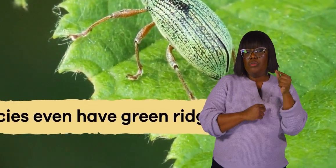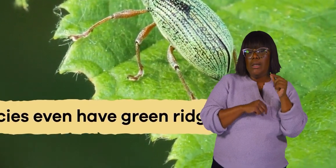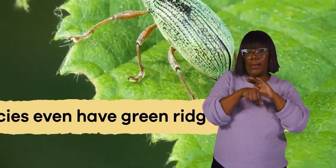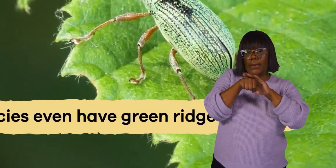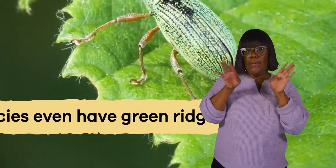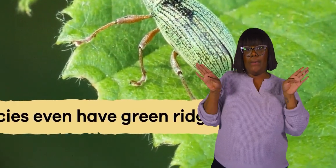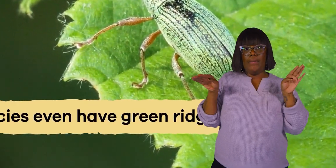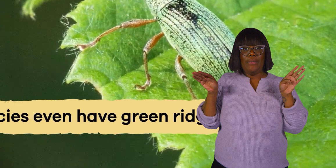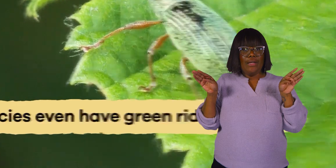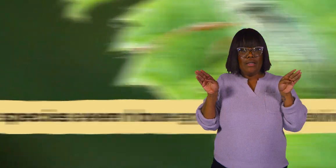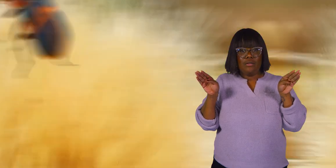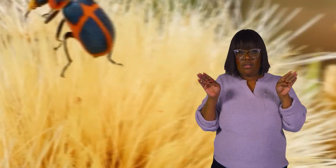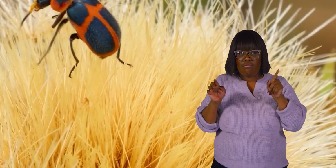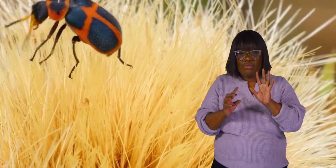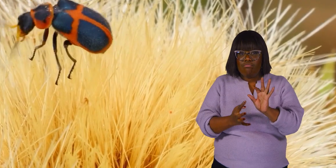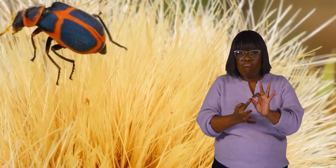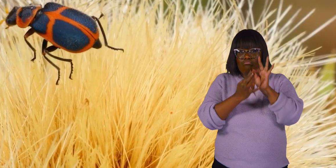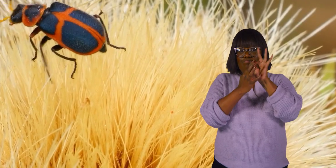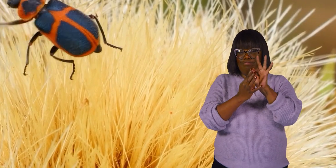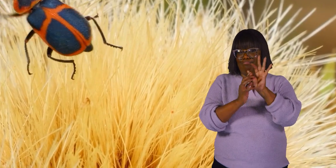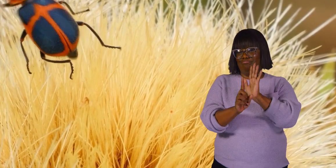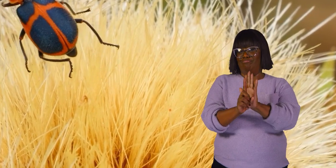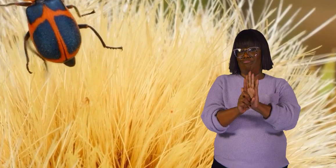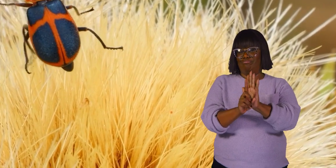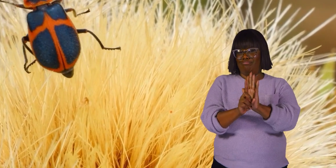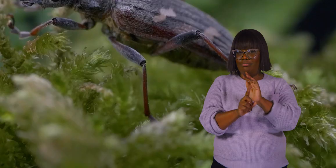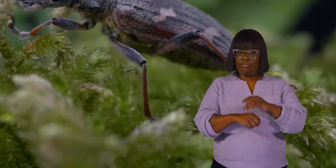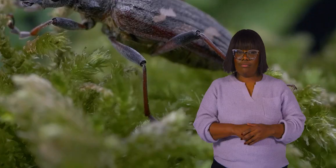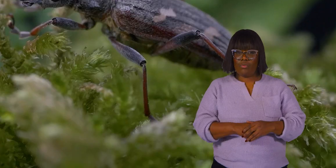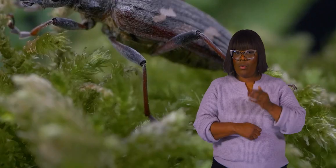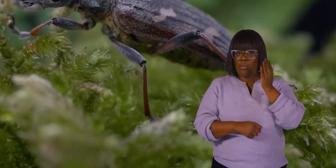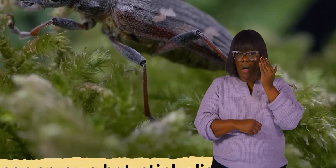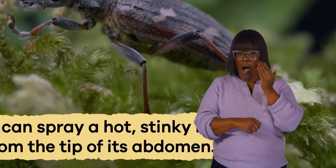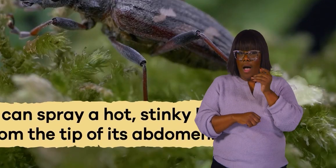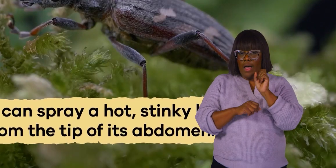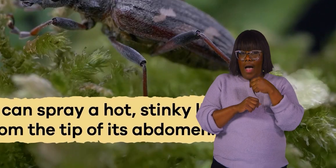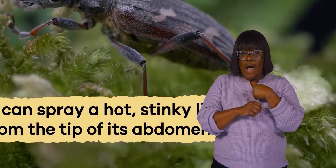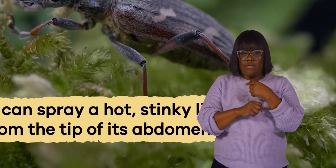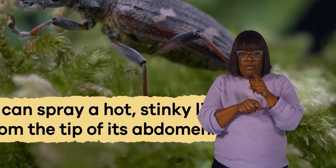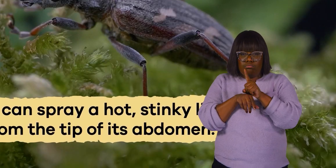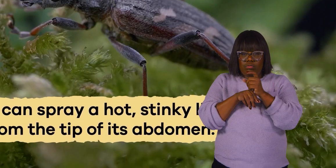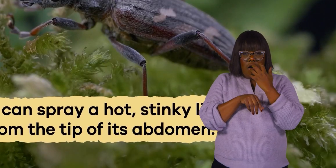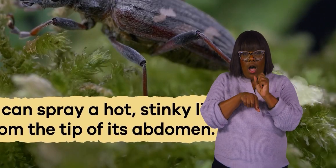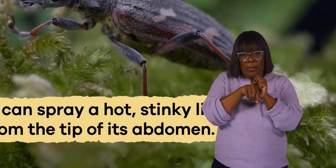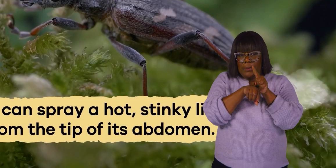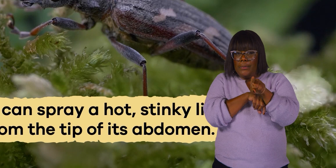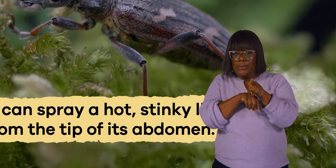ridged wings. These cool creatures are unique because they can spray a hot, stinky liquid from the tip